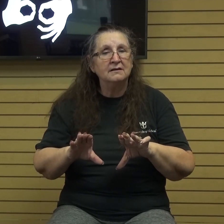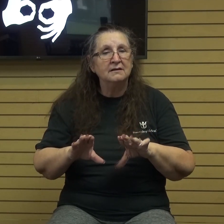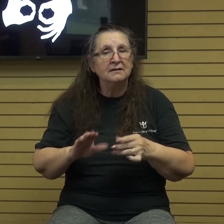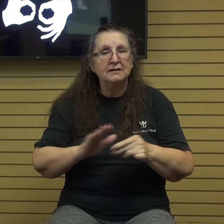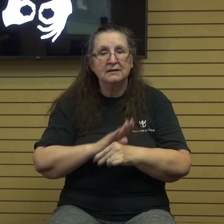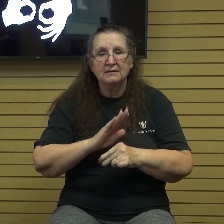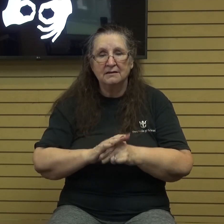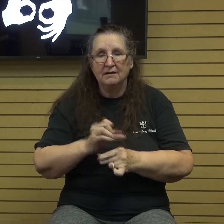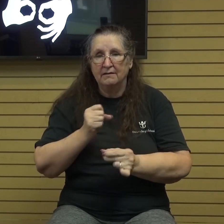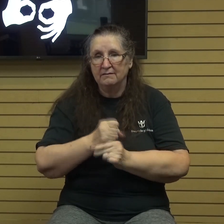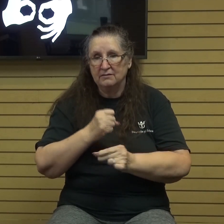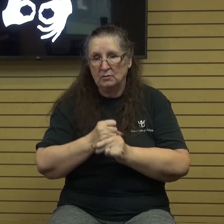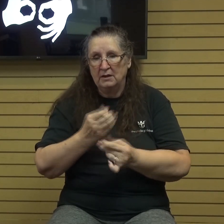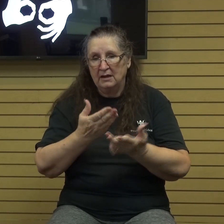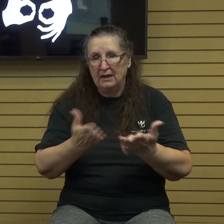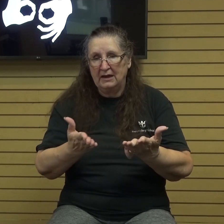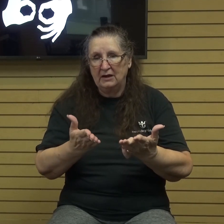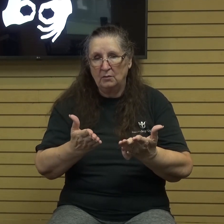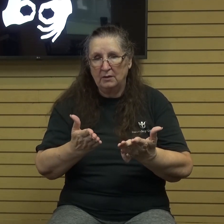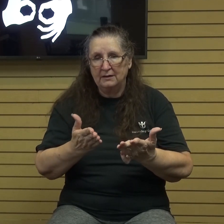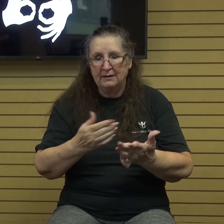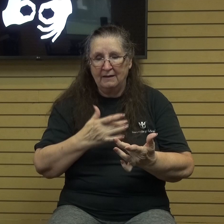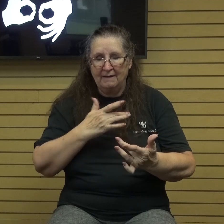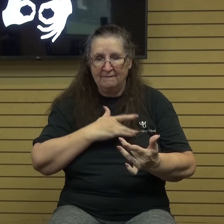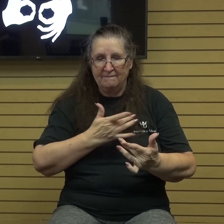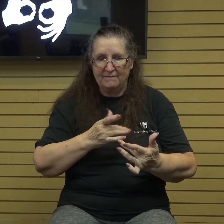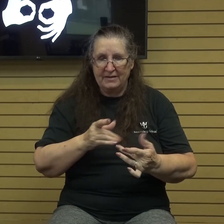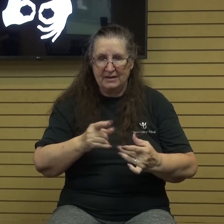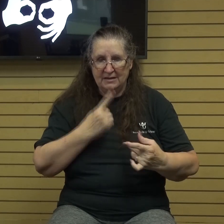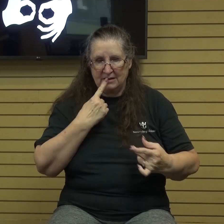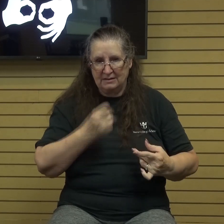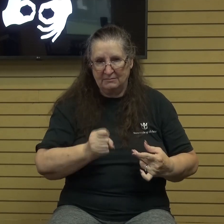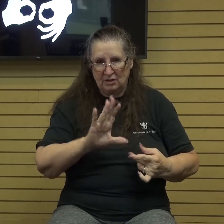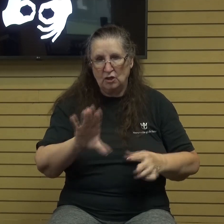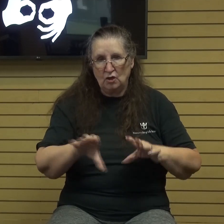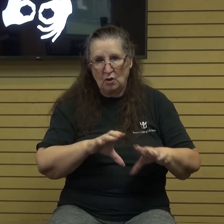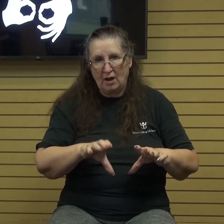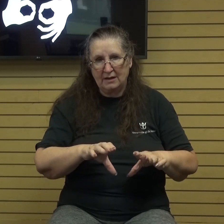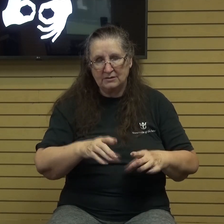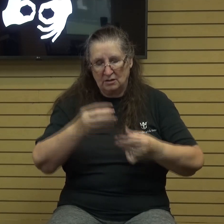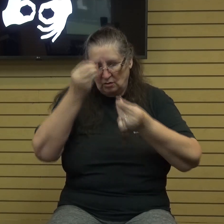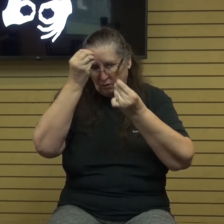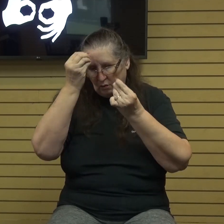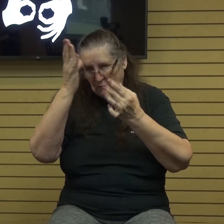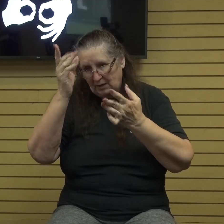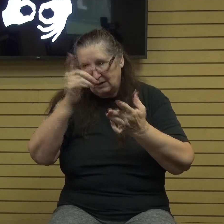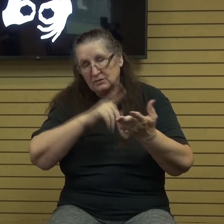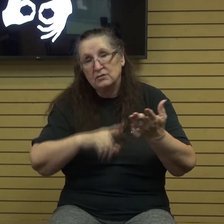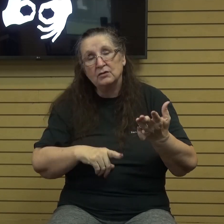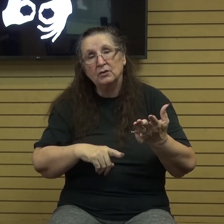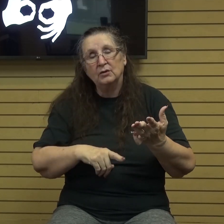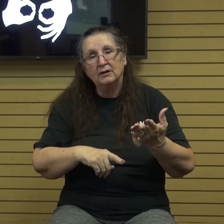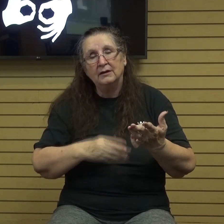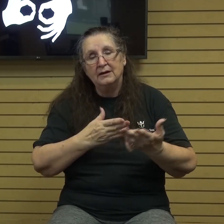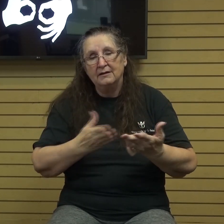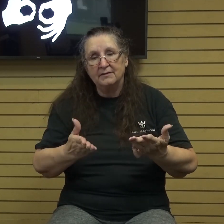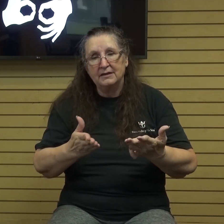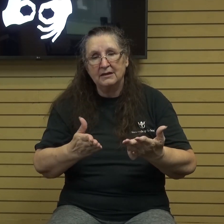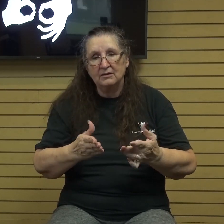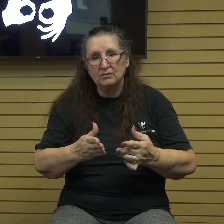anyone feel condemned. Just your actions alone, your obedience to the Lord, the things that you stand for and the things